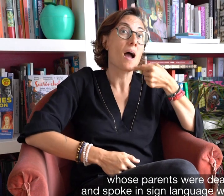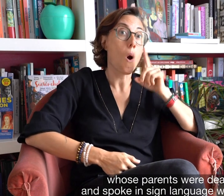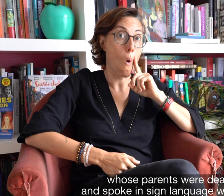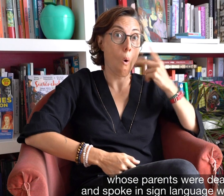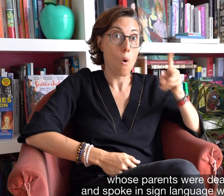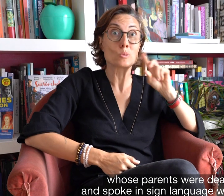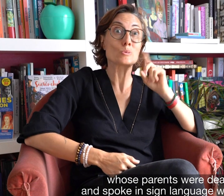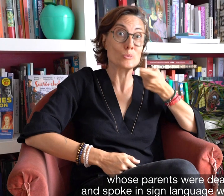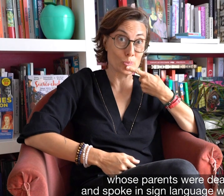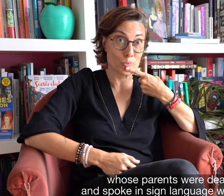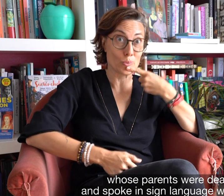But... I is...